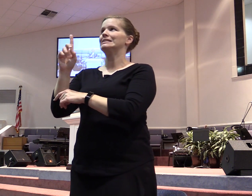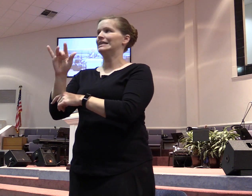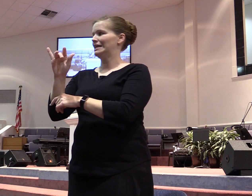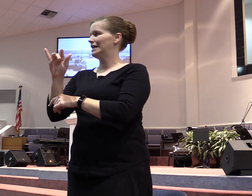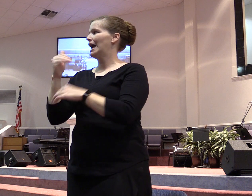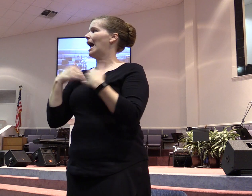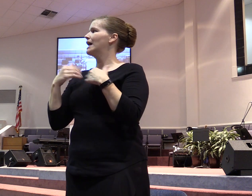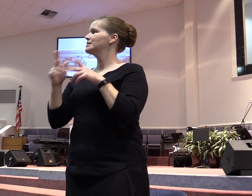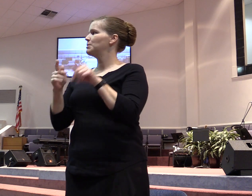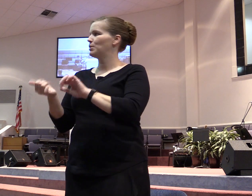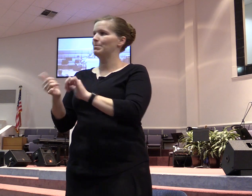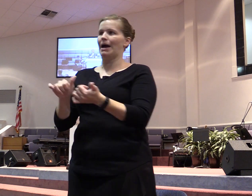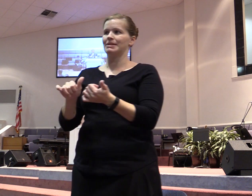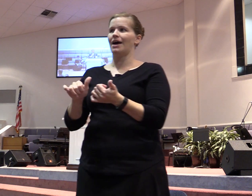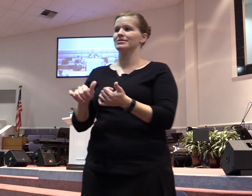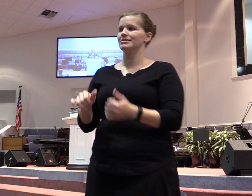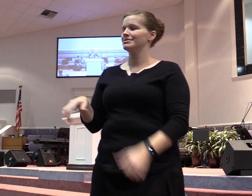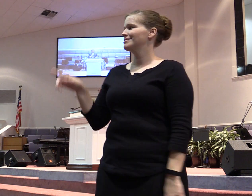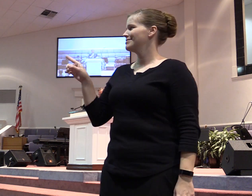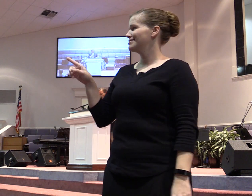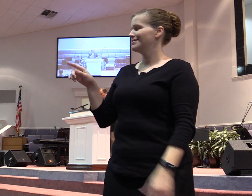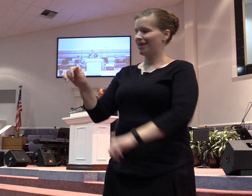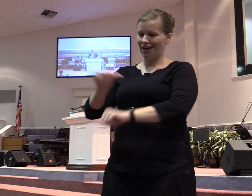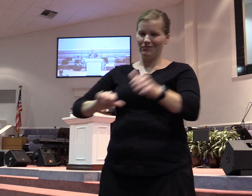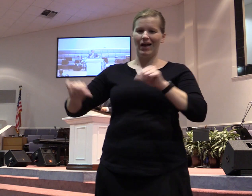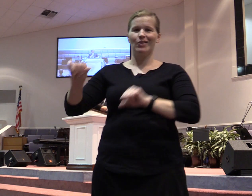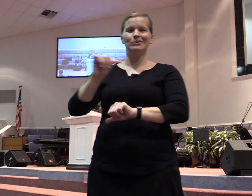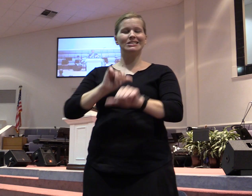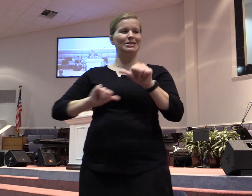with you as you baptize these people. Amen. Fellowship one with another right now in Jesus name.